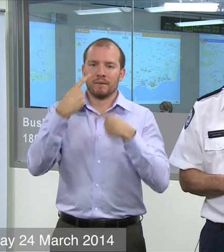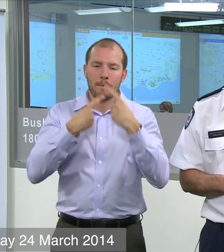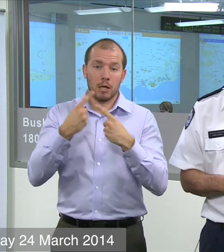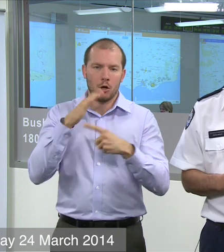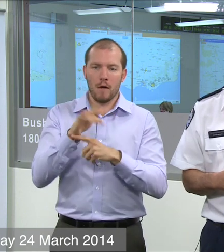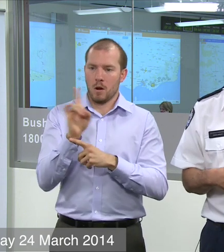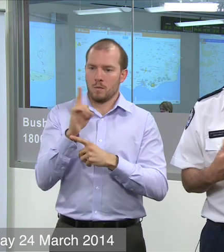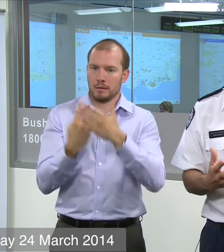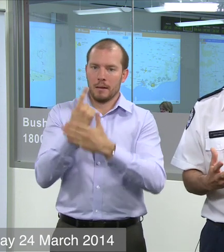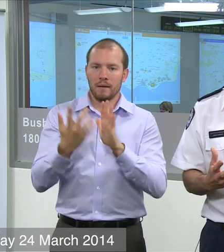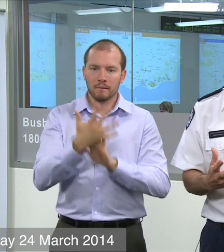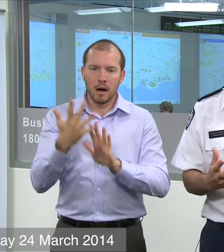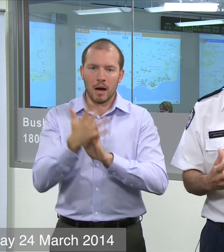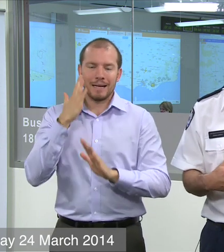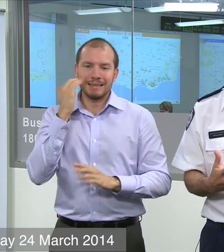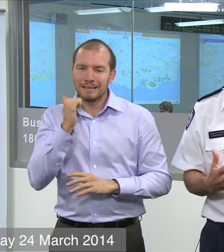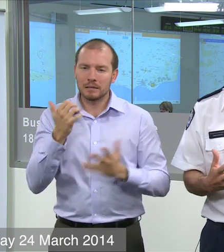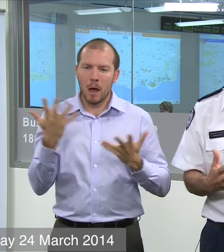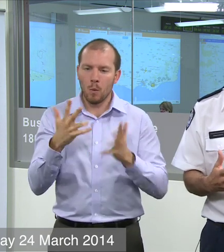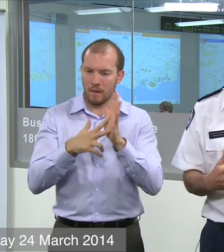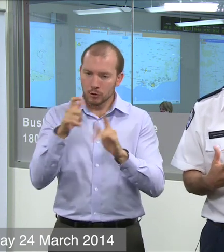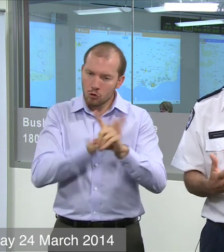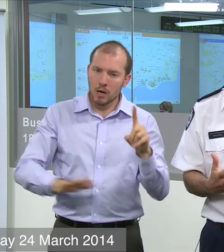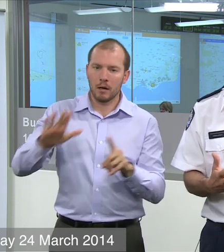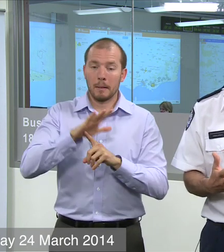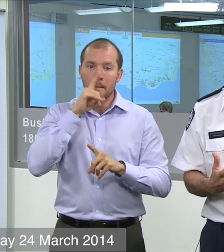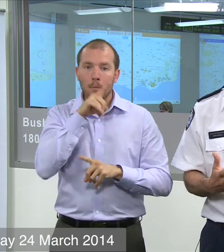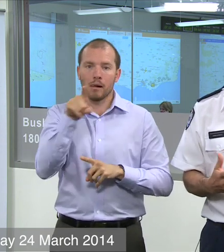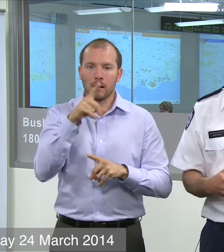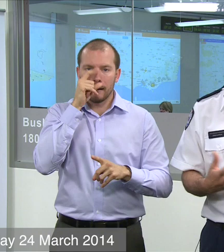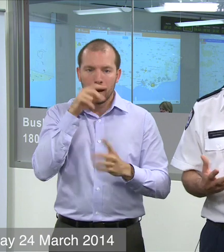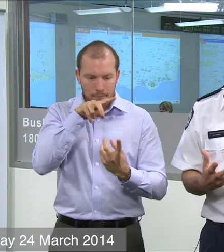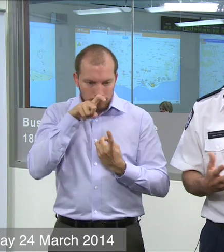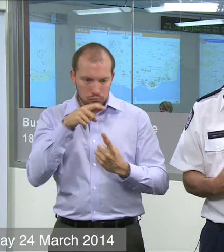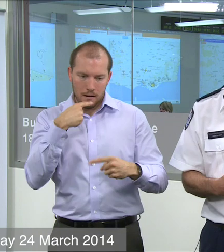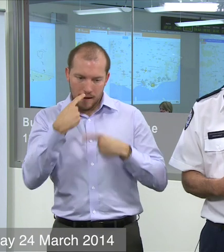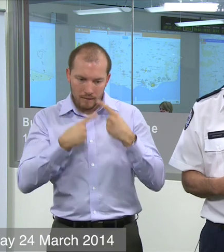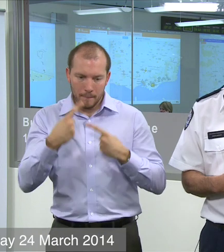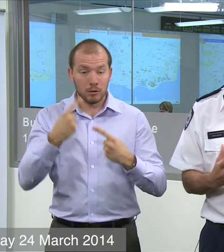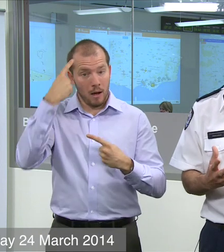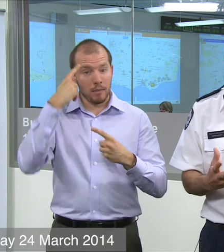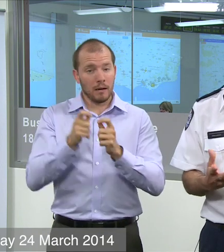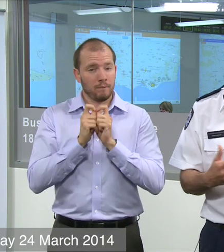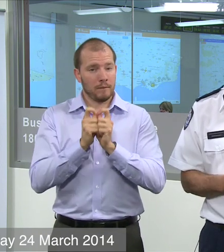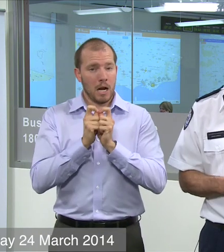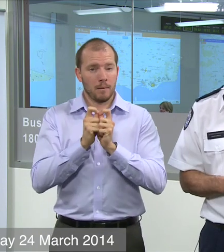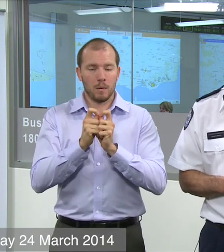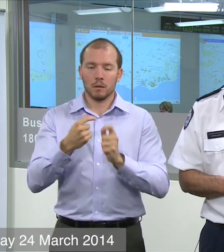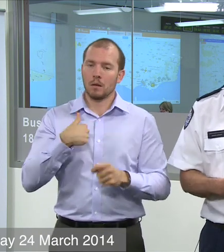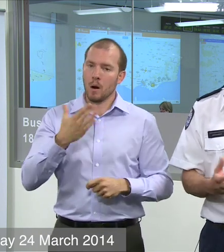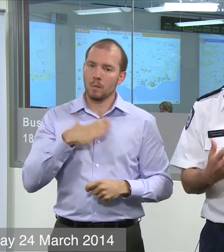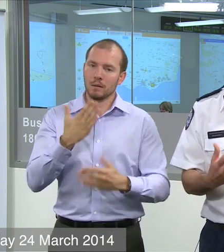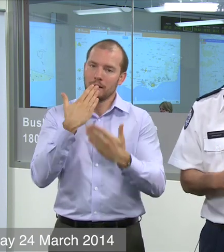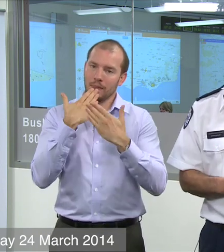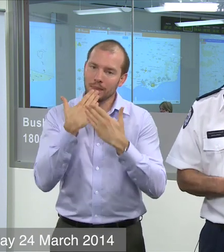are, the fact that we can get information out in a really timely way has been one of those critical things that I think has been valued. And I'd like to say thank you for you